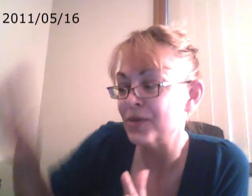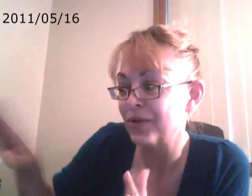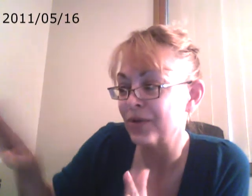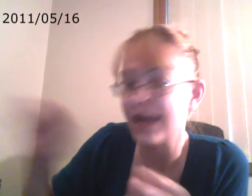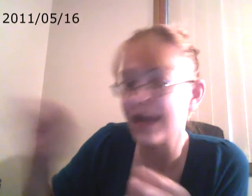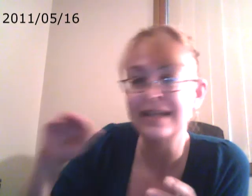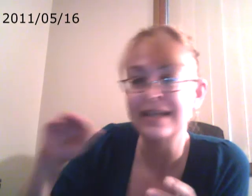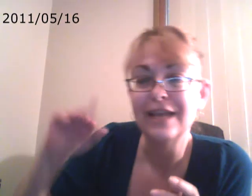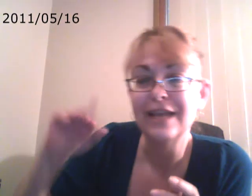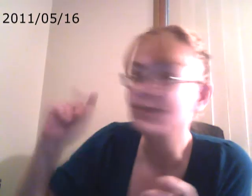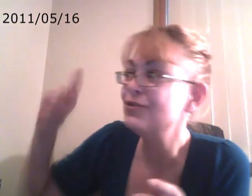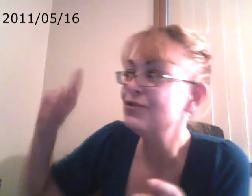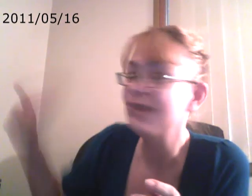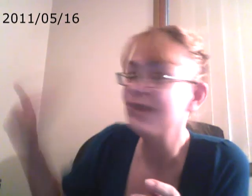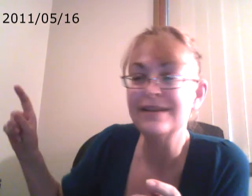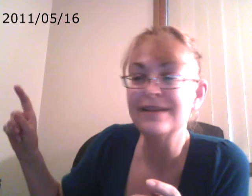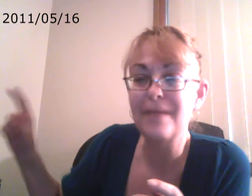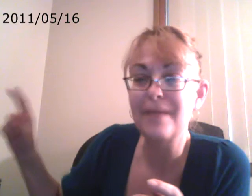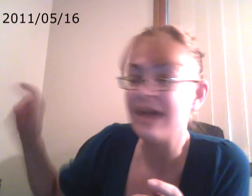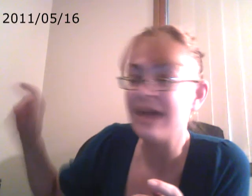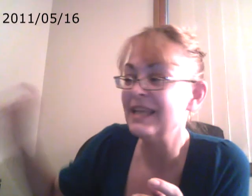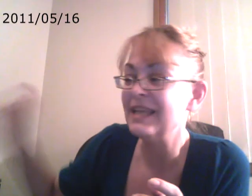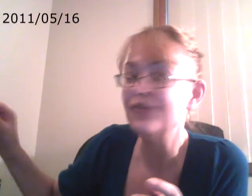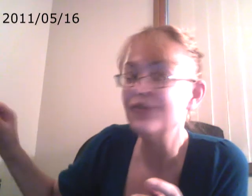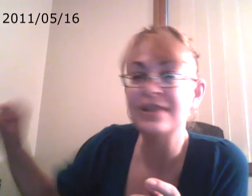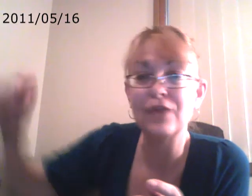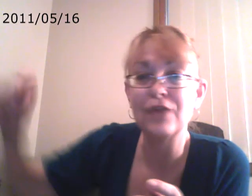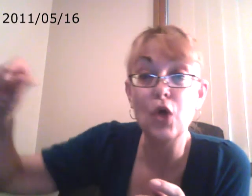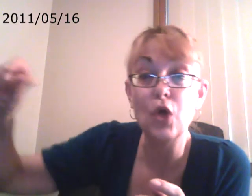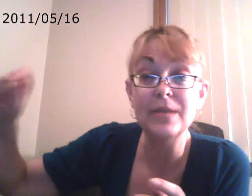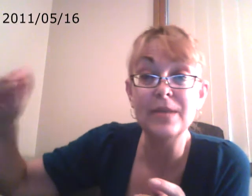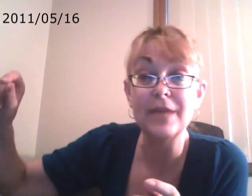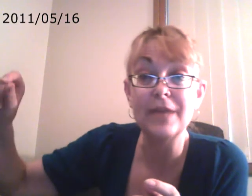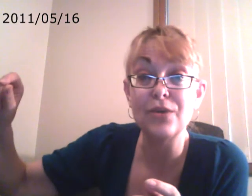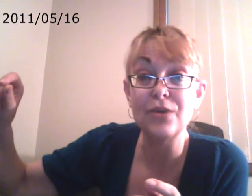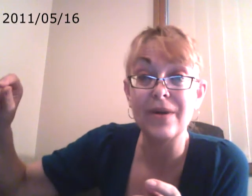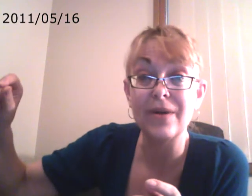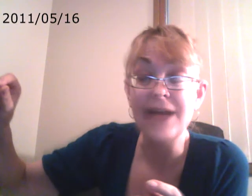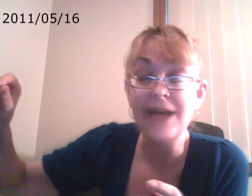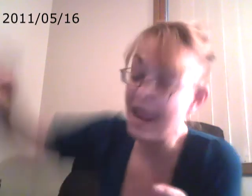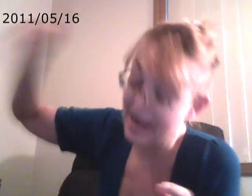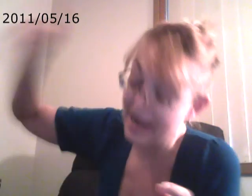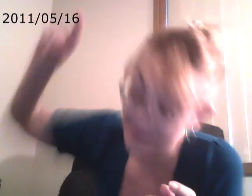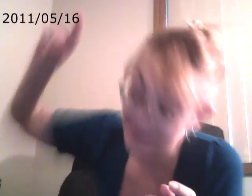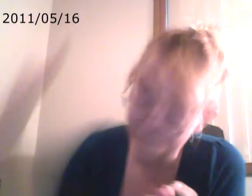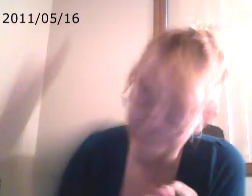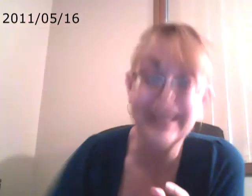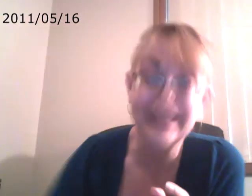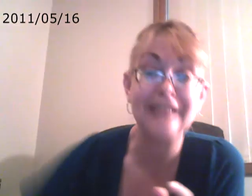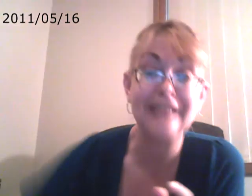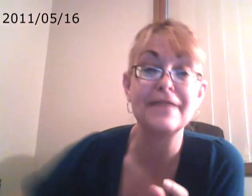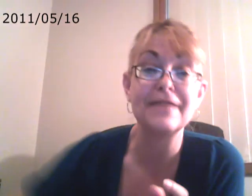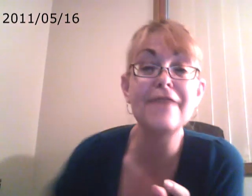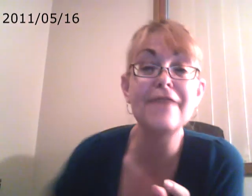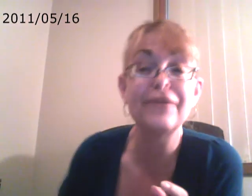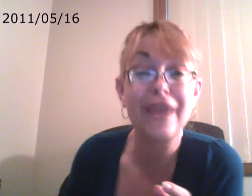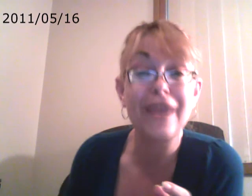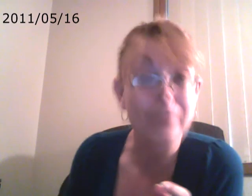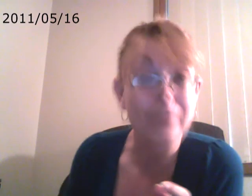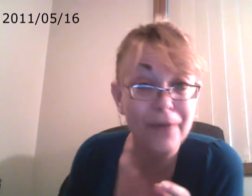that as soon as you talk to that man, the energy level opens up that door and the floodgates of every freaking memory